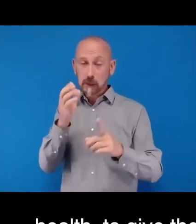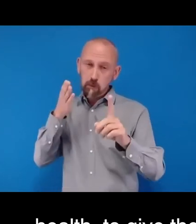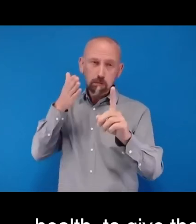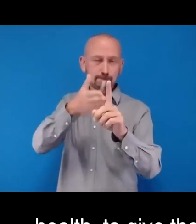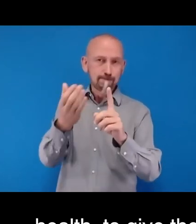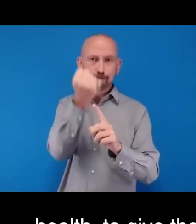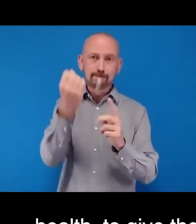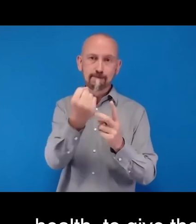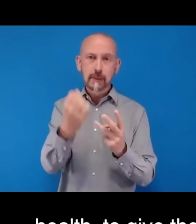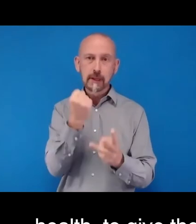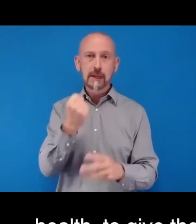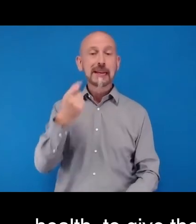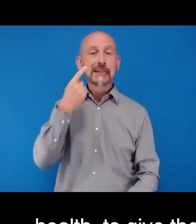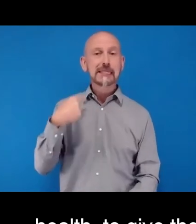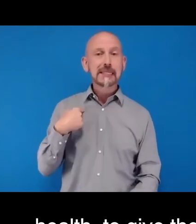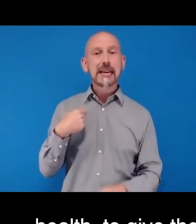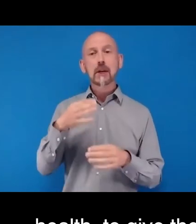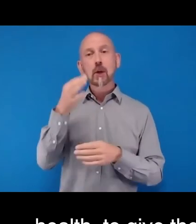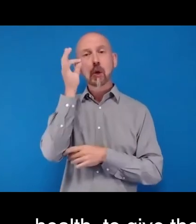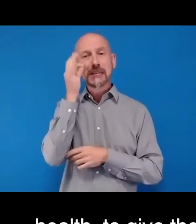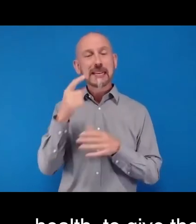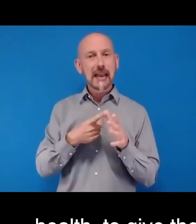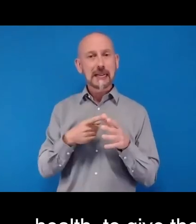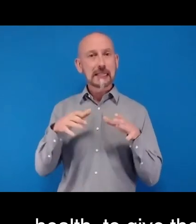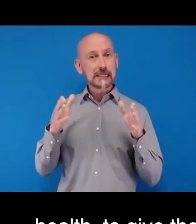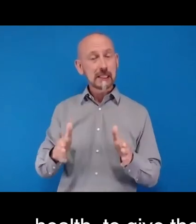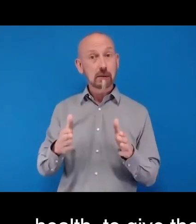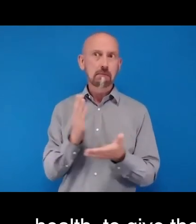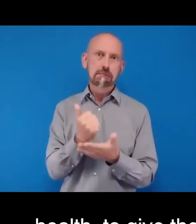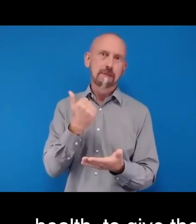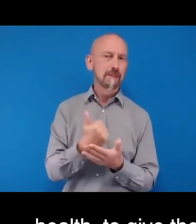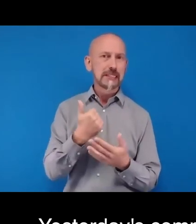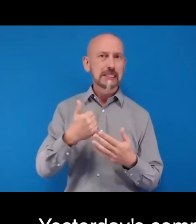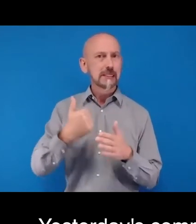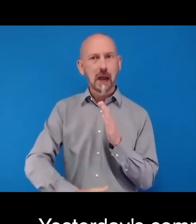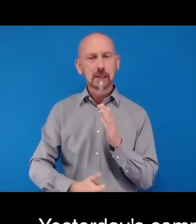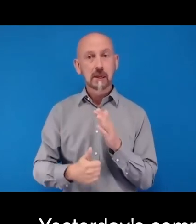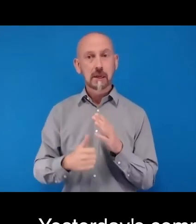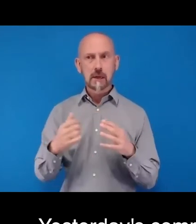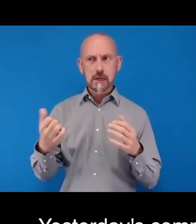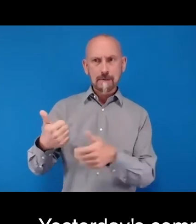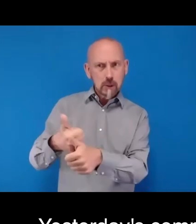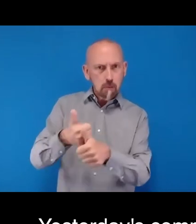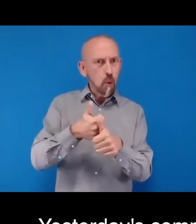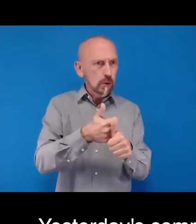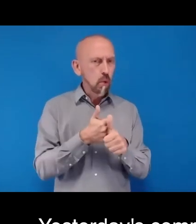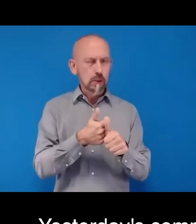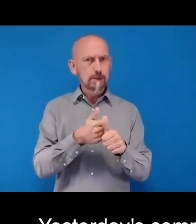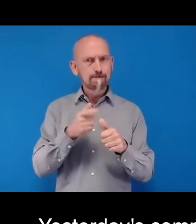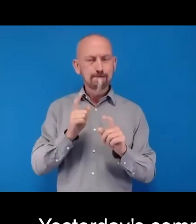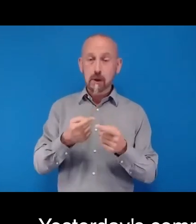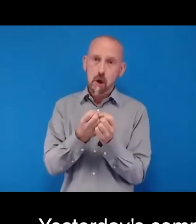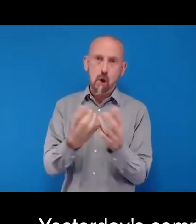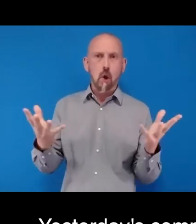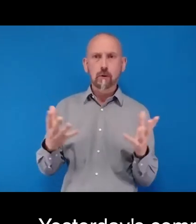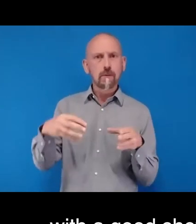Yesterday's Committee A session was a great start and extremely promising, with a good show of support for the targets from so many member